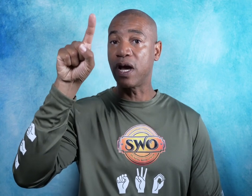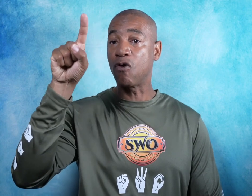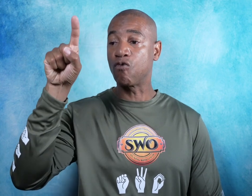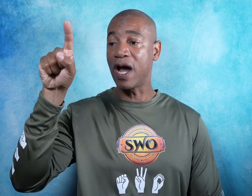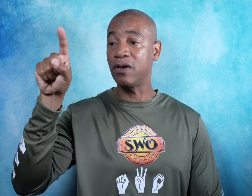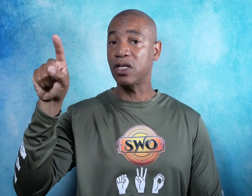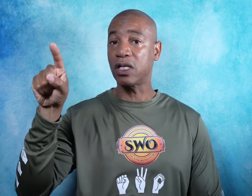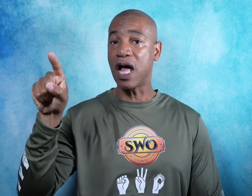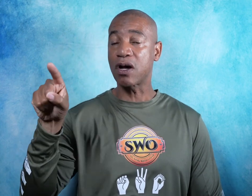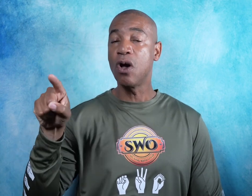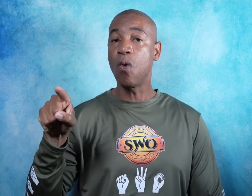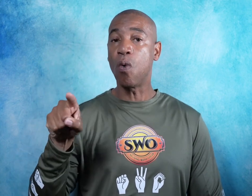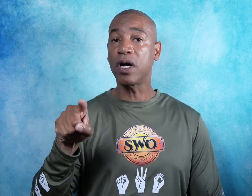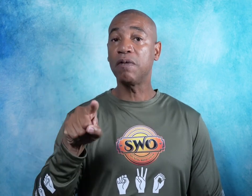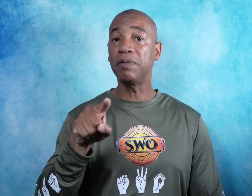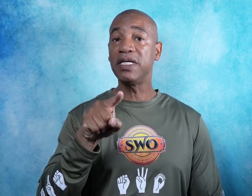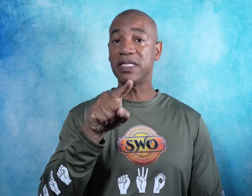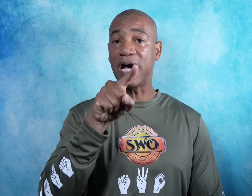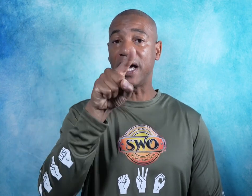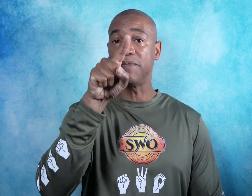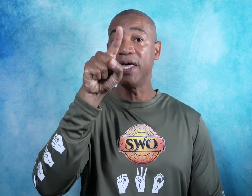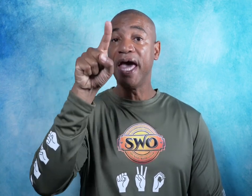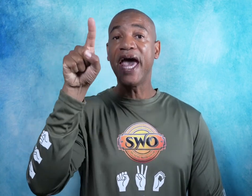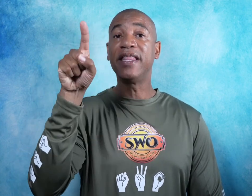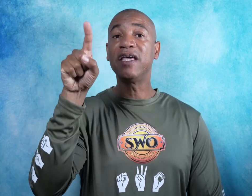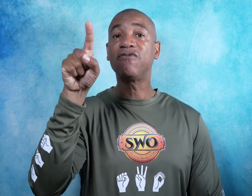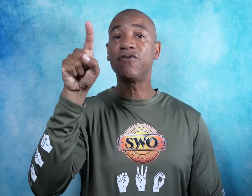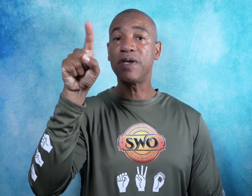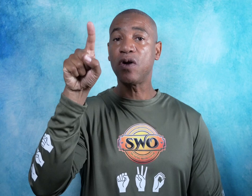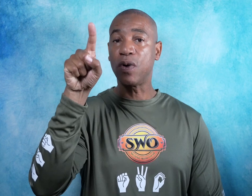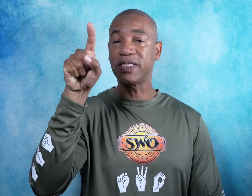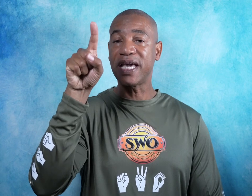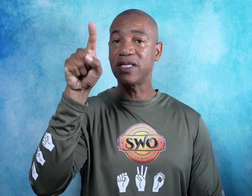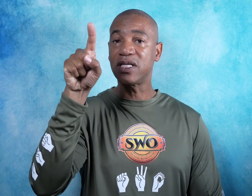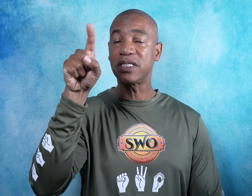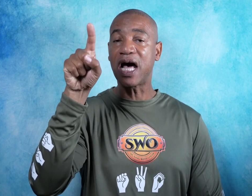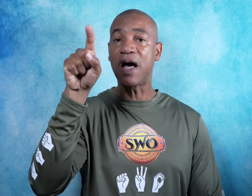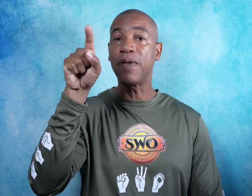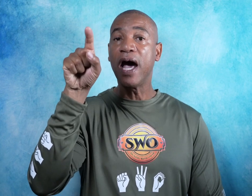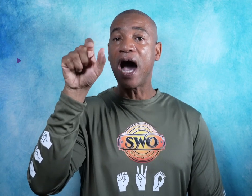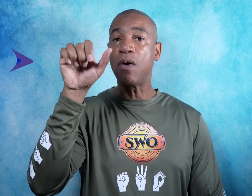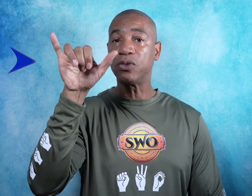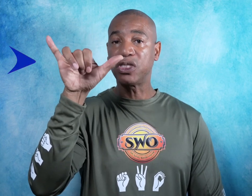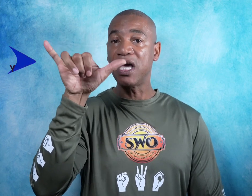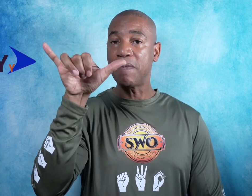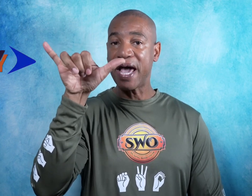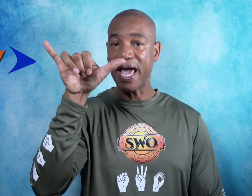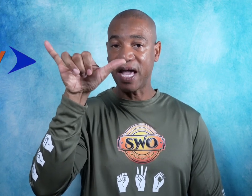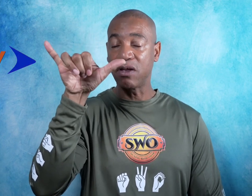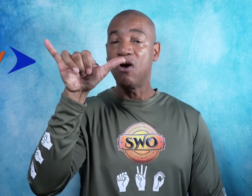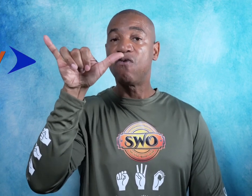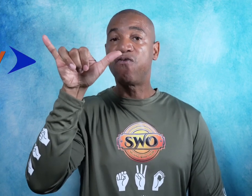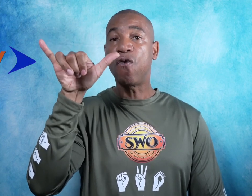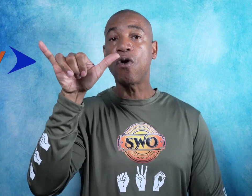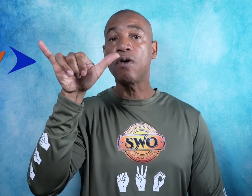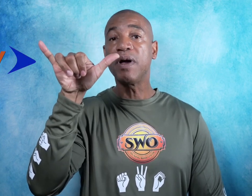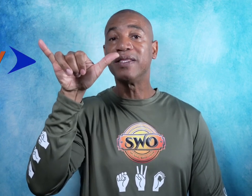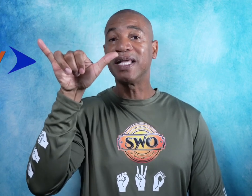around the clock one complete time, and then from here, once I get to the top, I will take my hand, form the